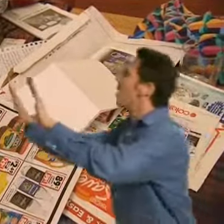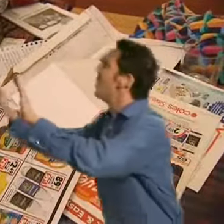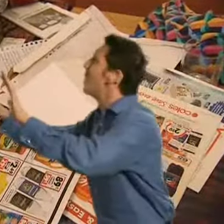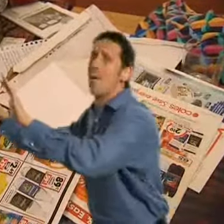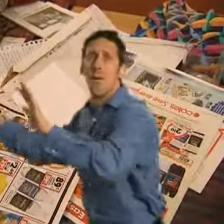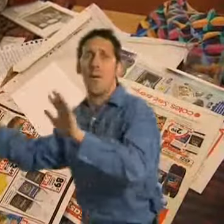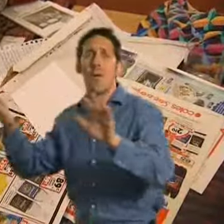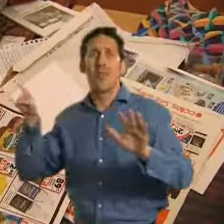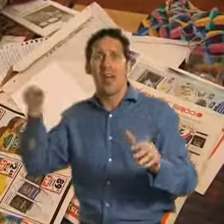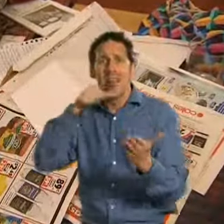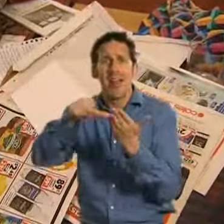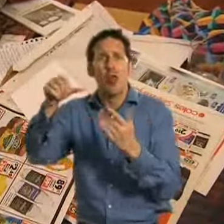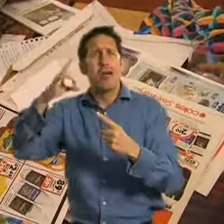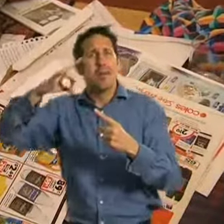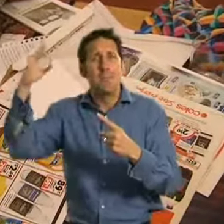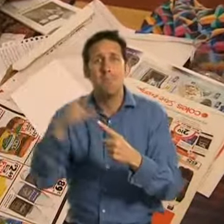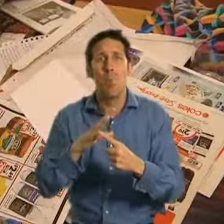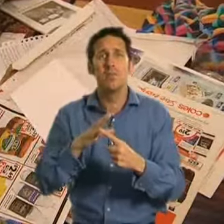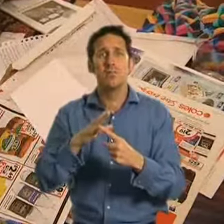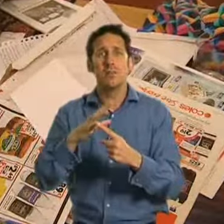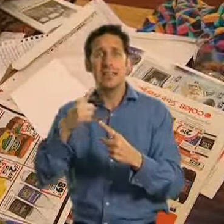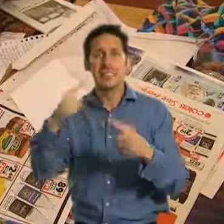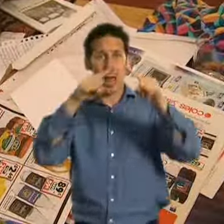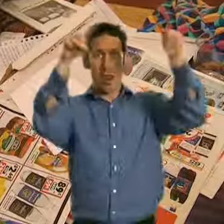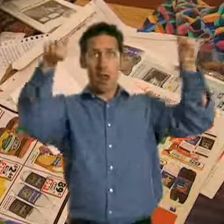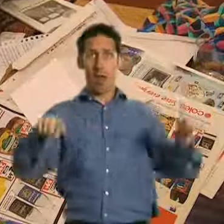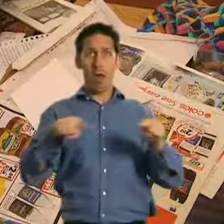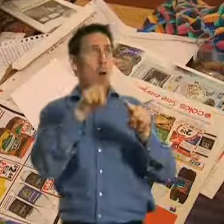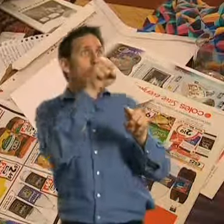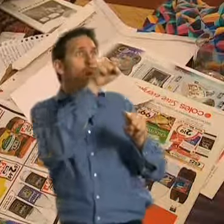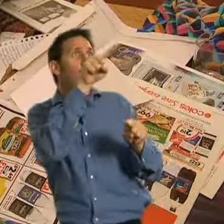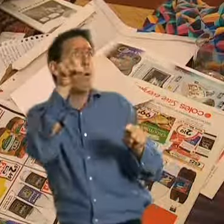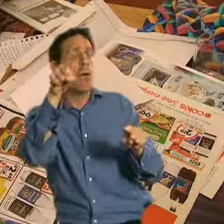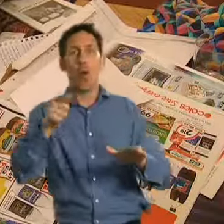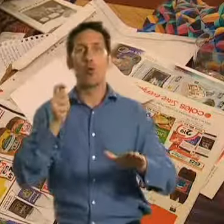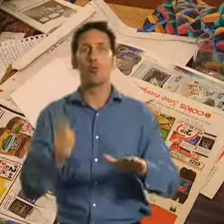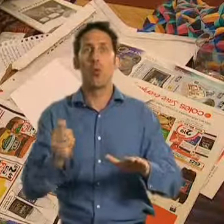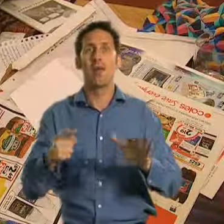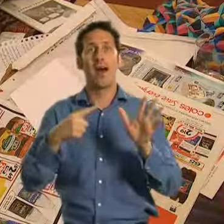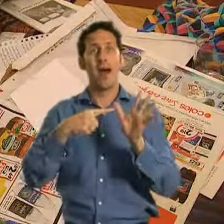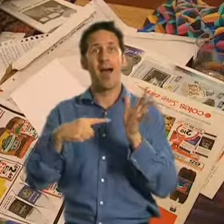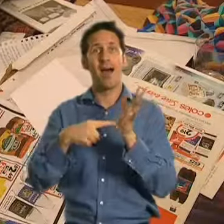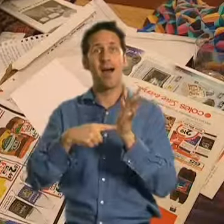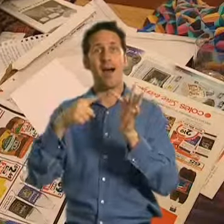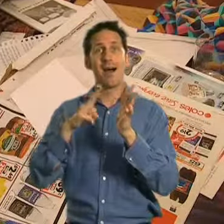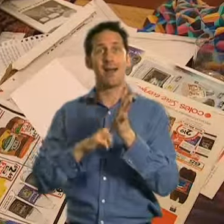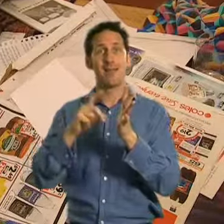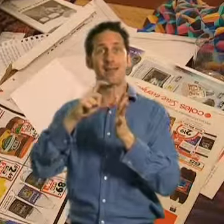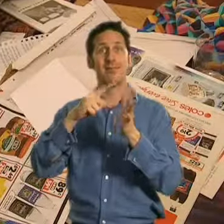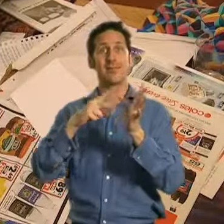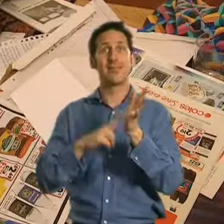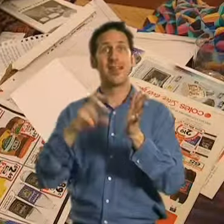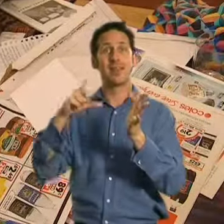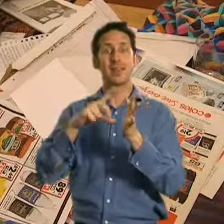Wait, wait, that letter is very important. It's called a court attendance